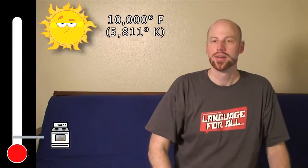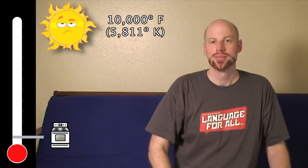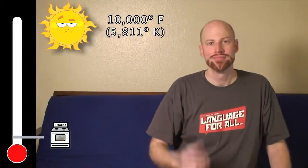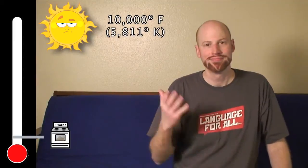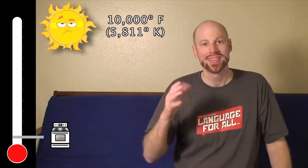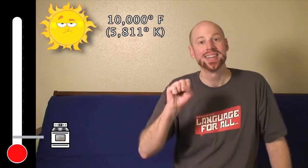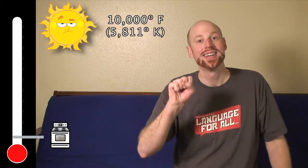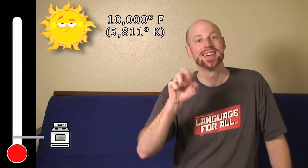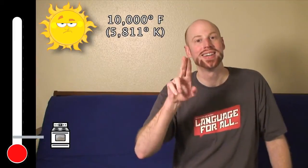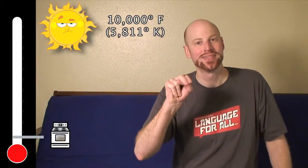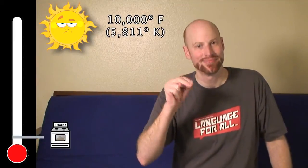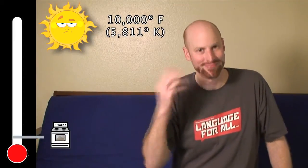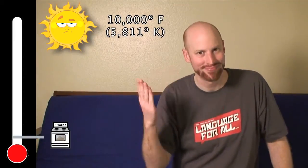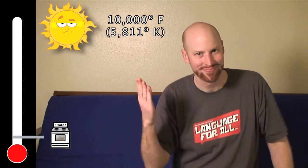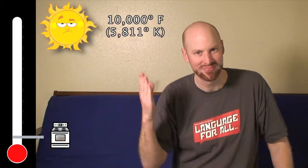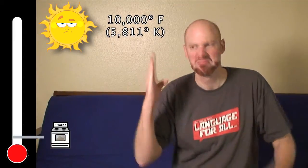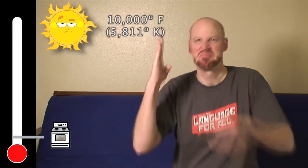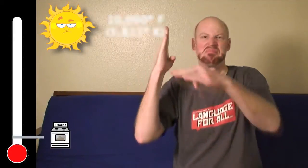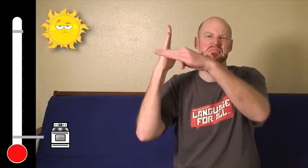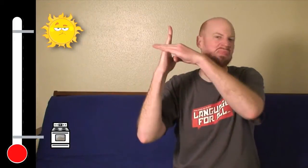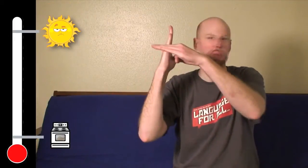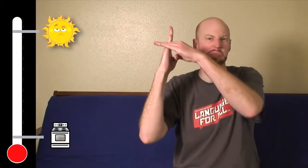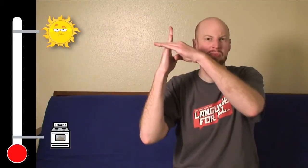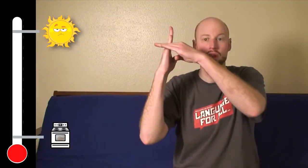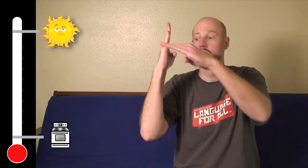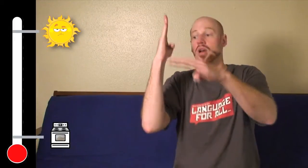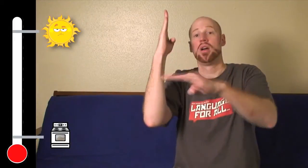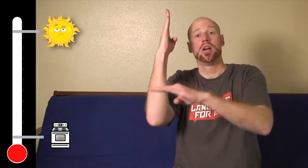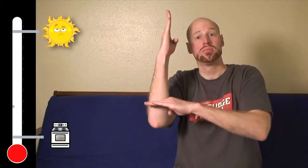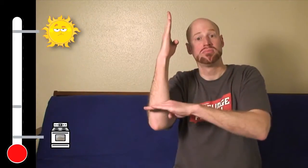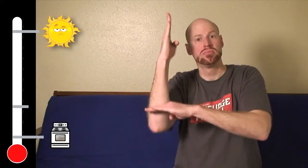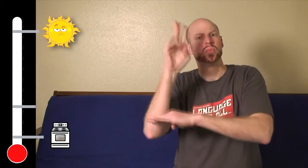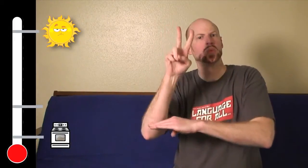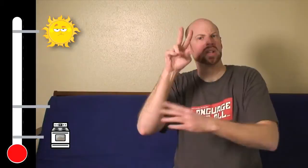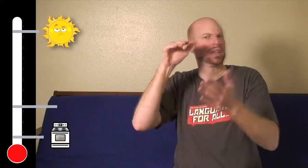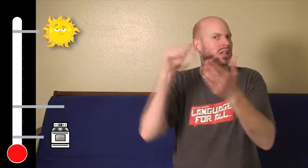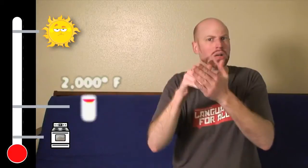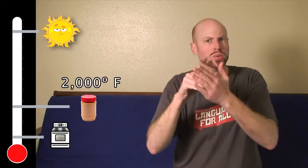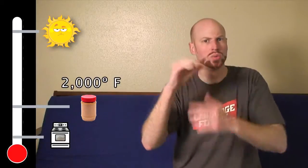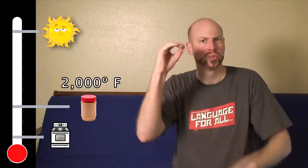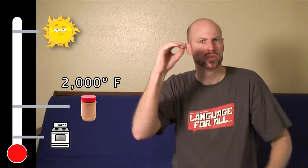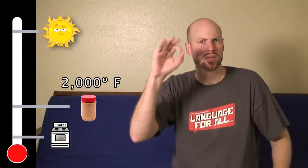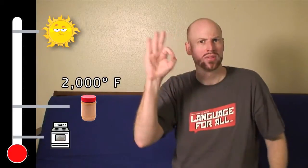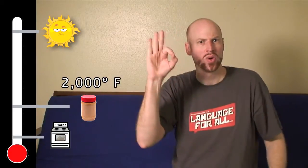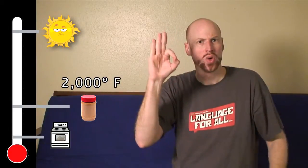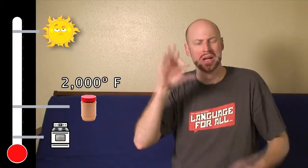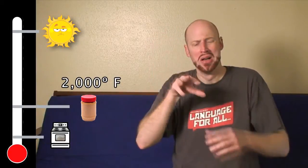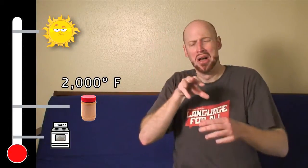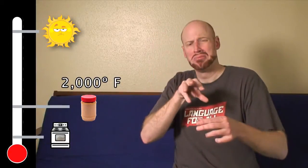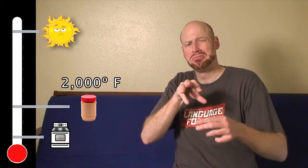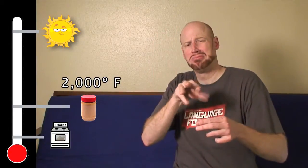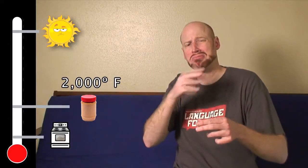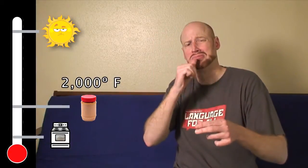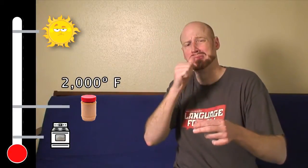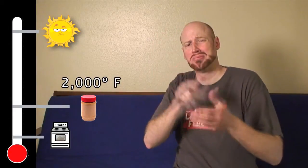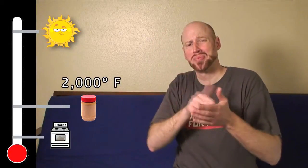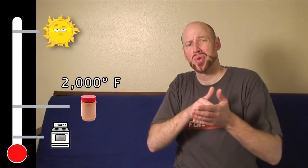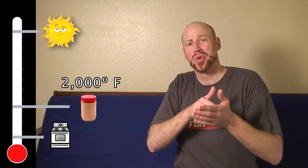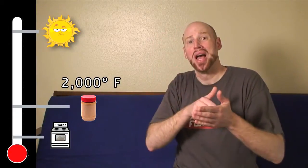The sun. Closer to the oven's max temperature, 2000 degrees Fahrenheit, is the temperature